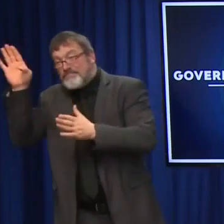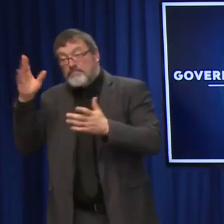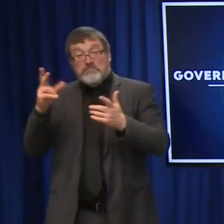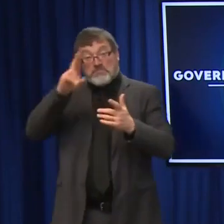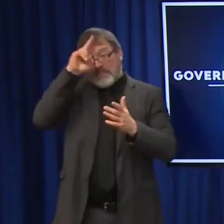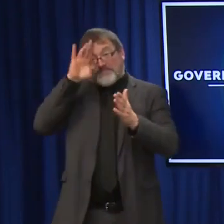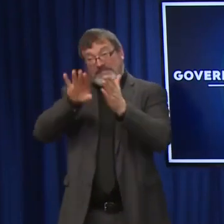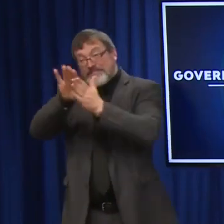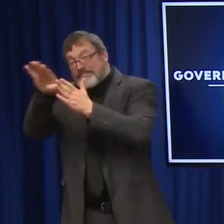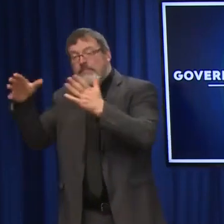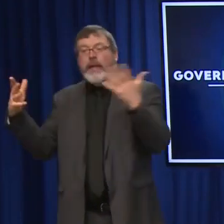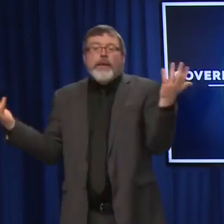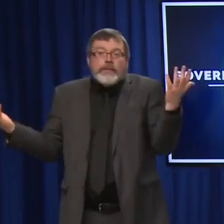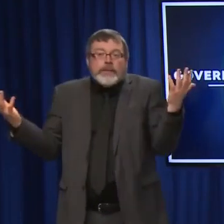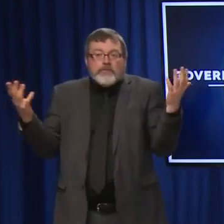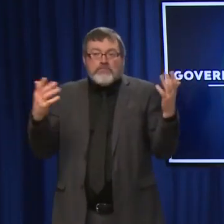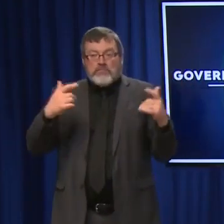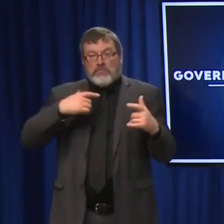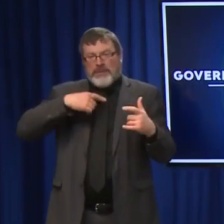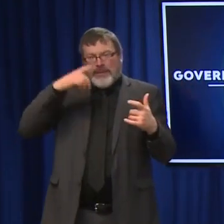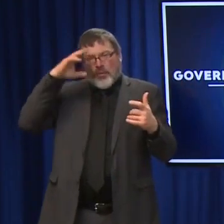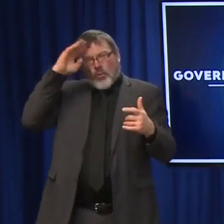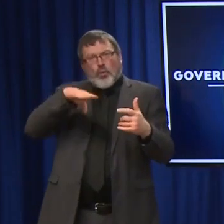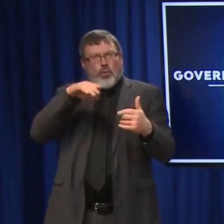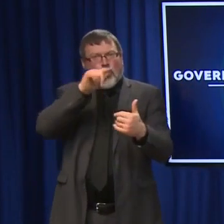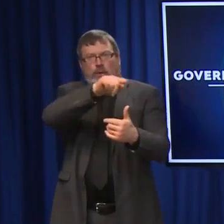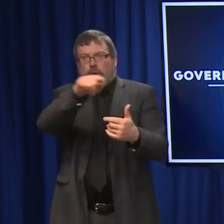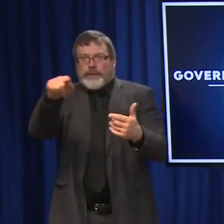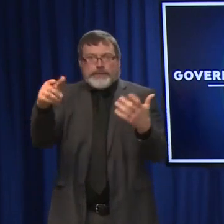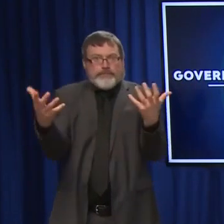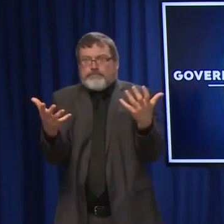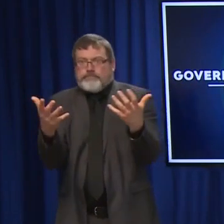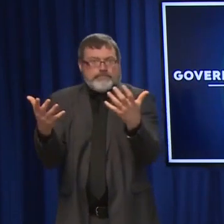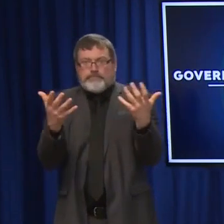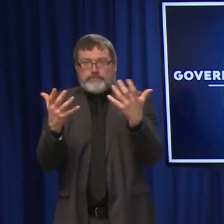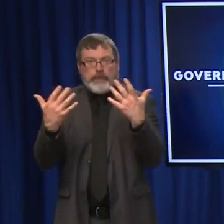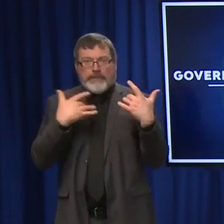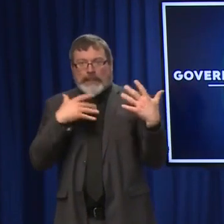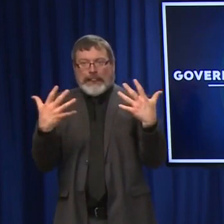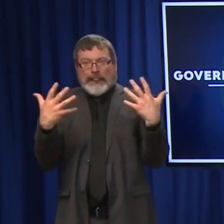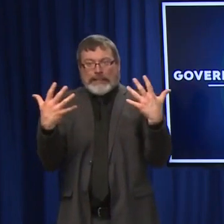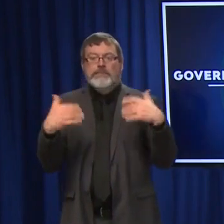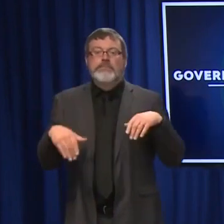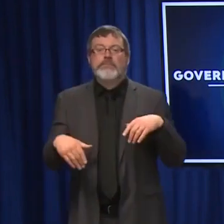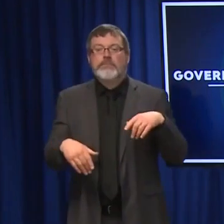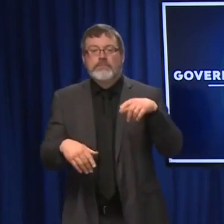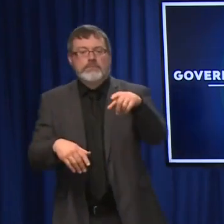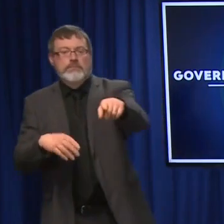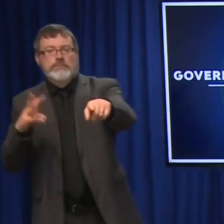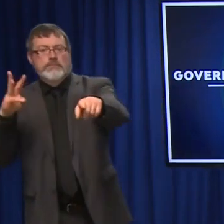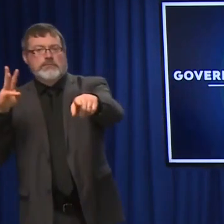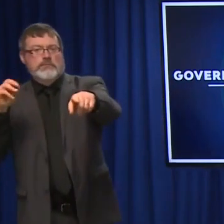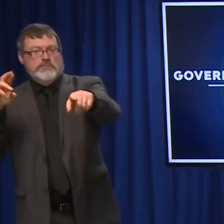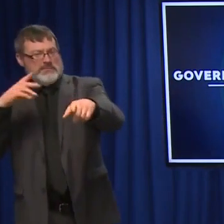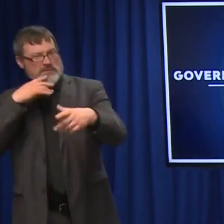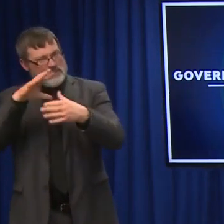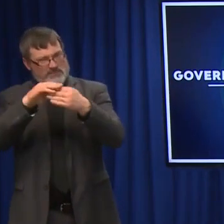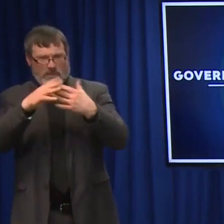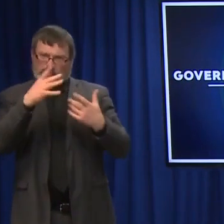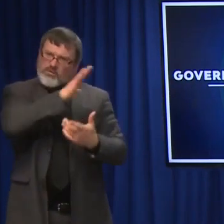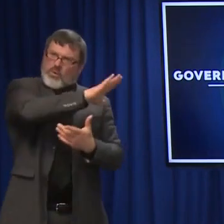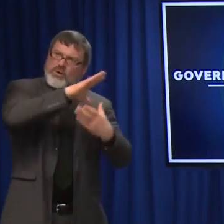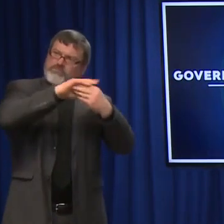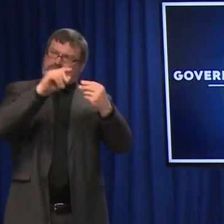lot of the hospitals are dealing with a lot, and they're going to be prepared. Along with that, what would your message be to the public about where we are with the severity of COVID